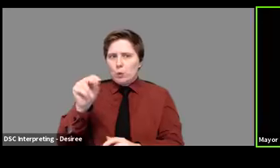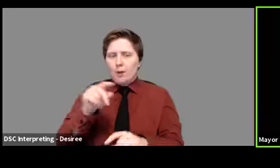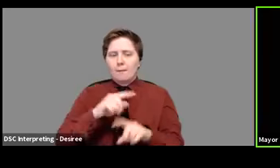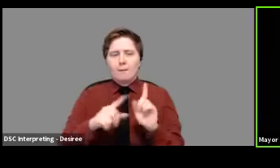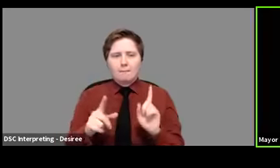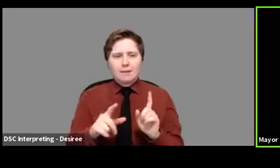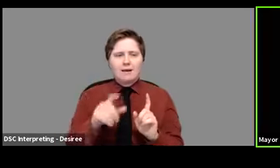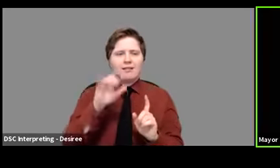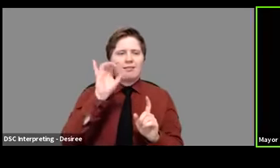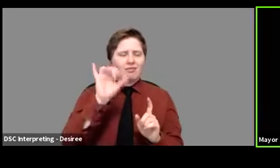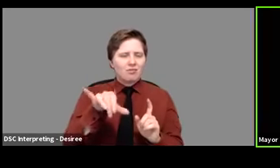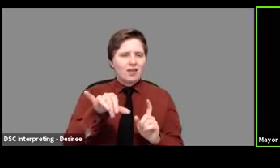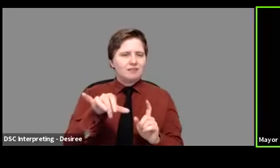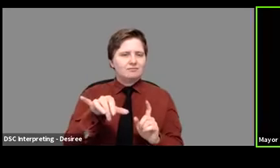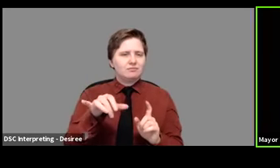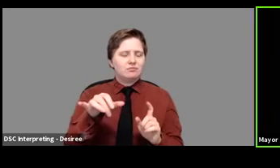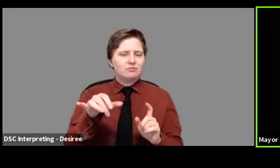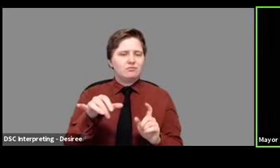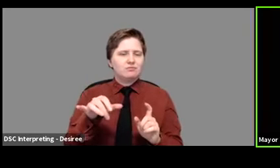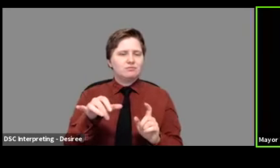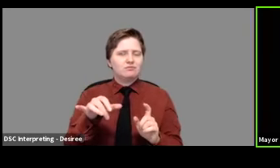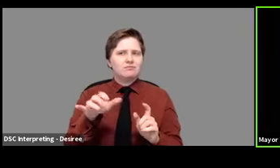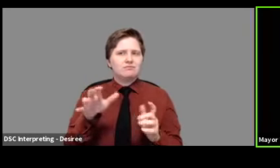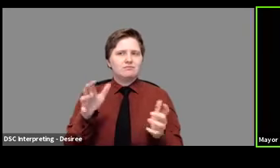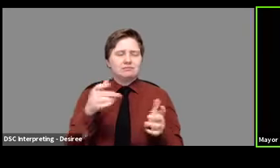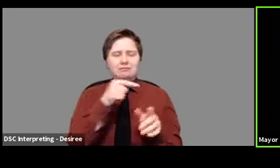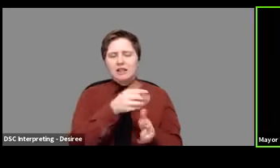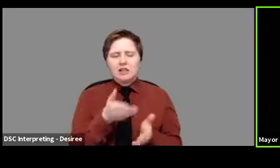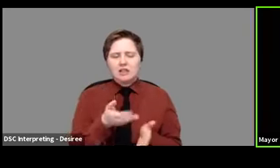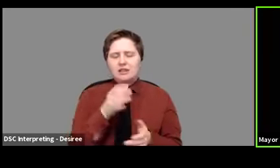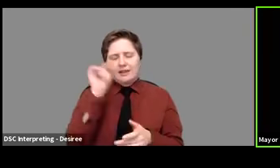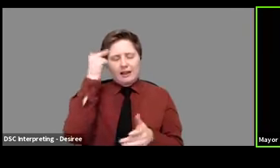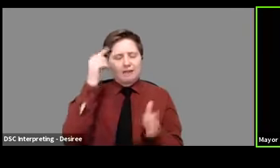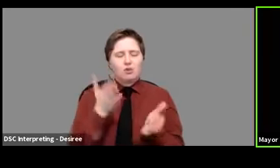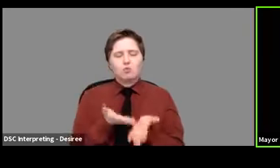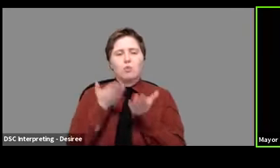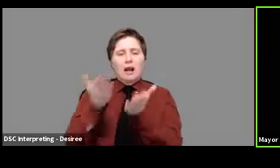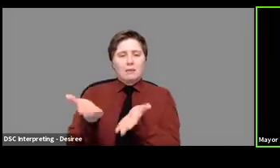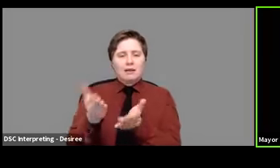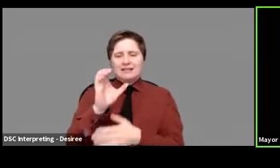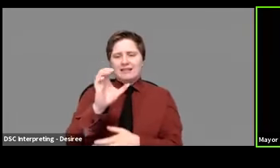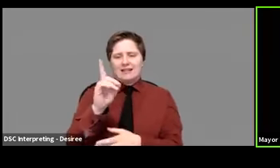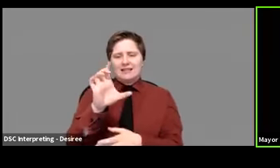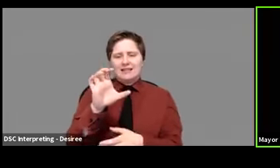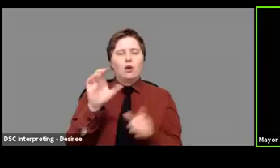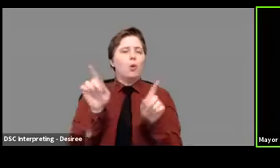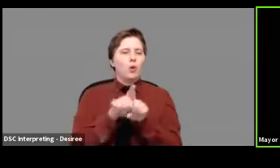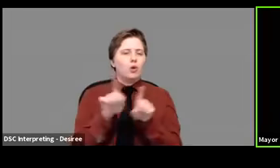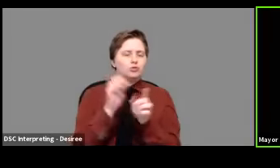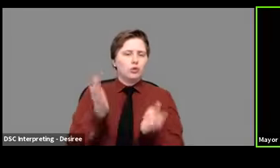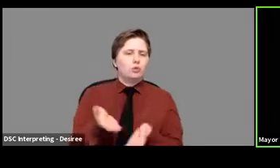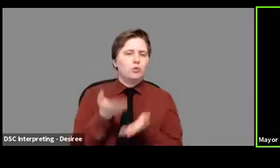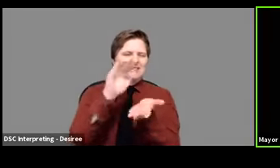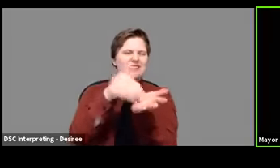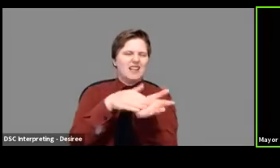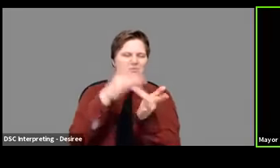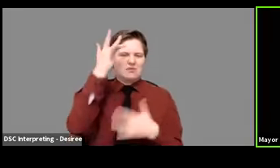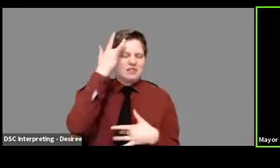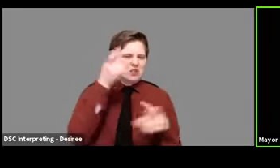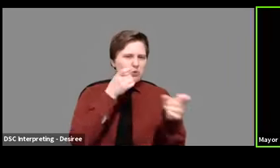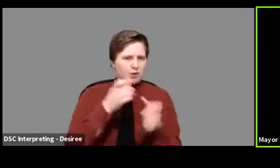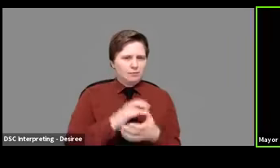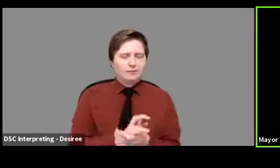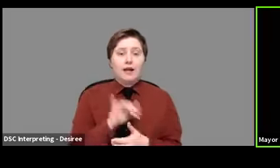something that is required that, that, uh, he recommends and center for disease control recommends, and it is good practice.